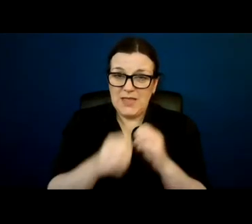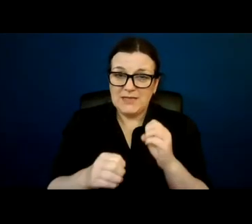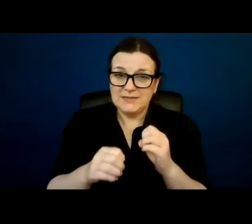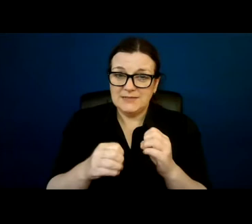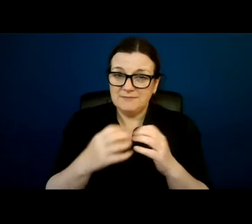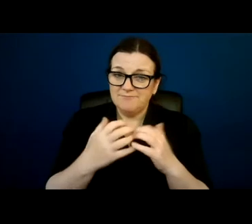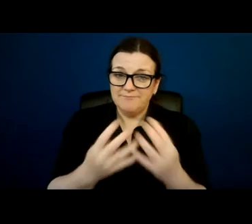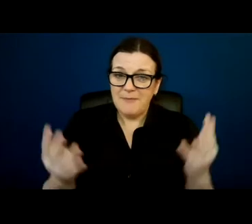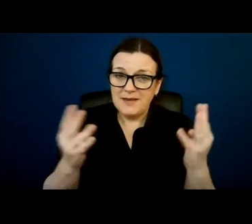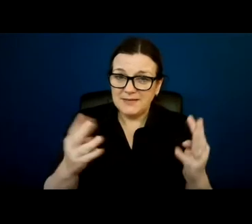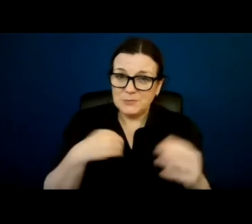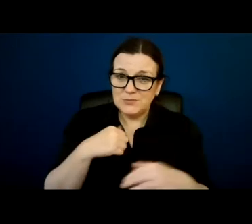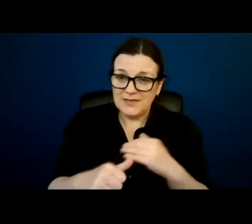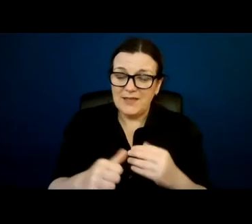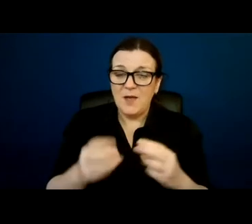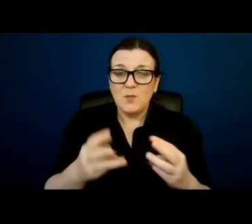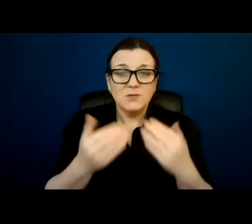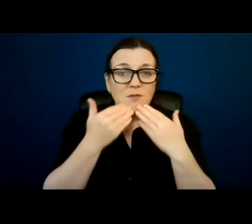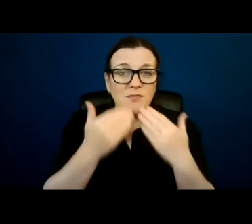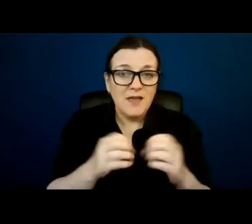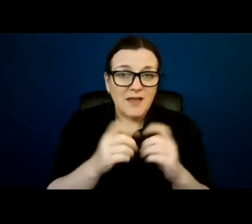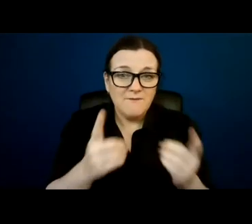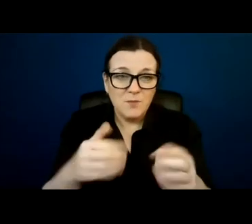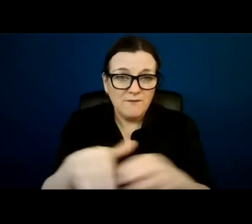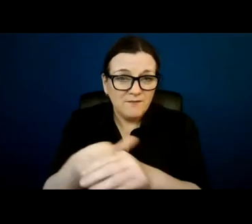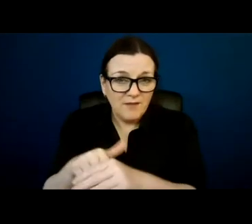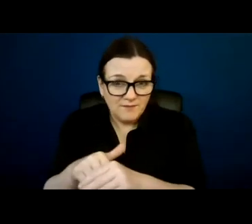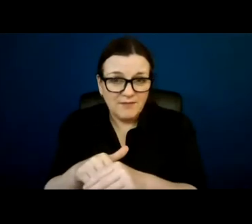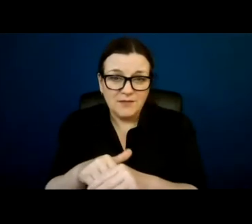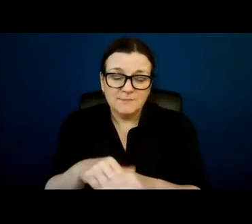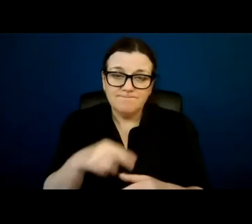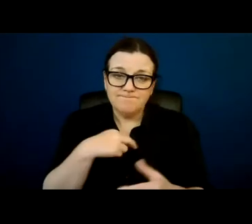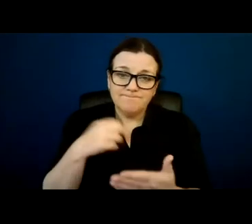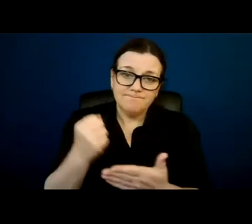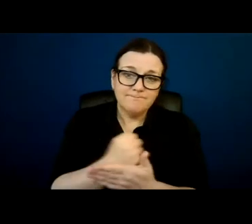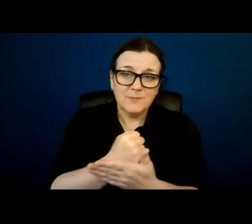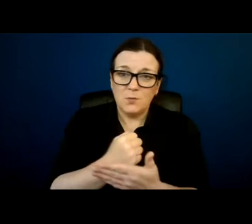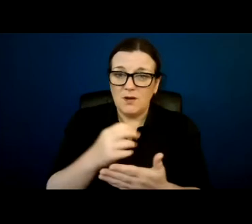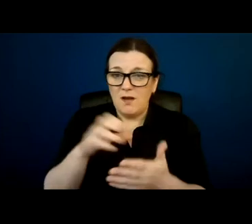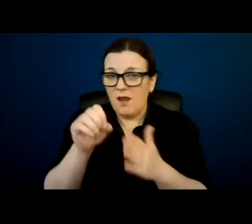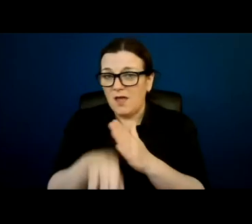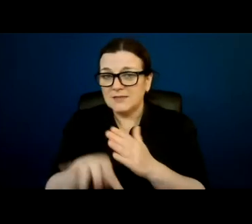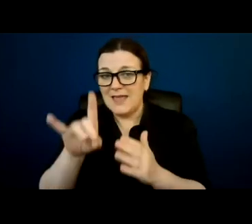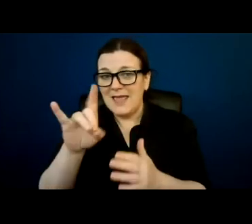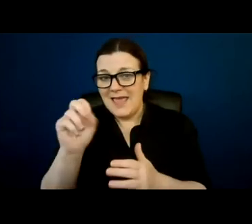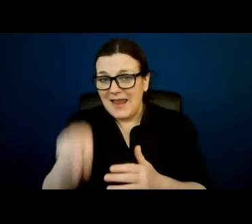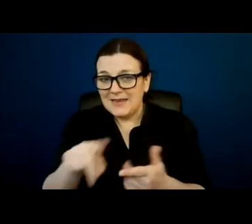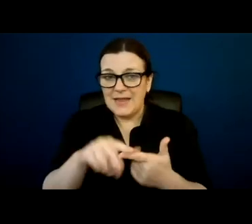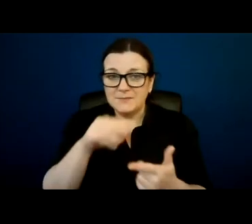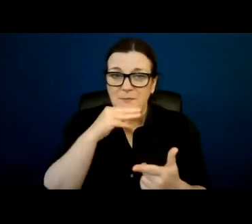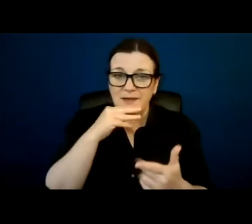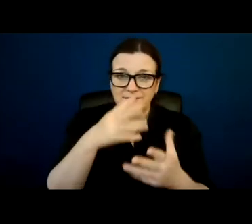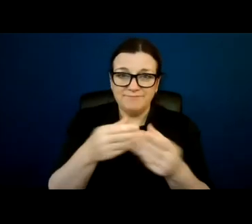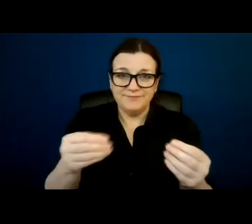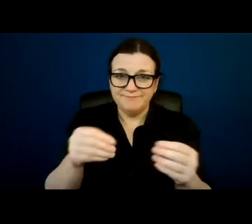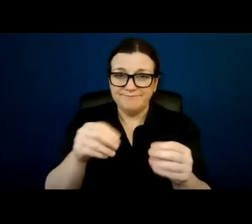today. So I'd like to thank everybody for participating. Unfortunately, we lost Helen and Michael at the end. But I think it was a very